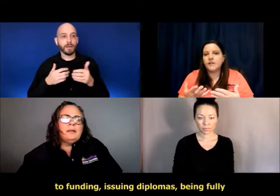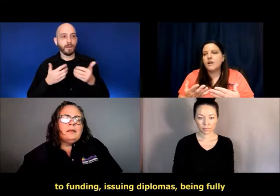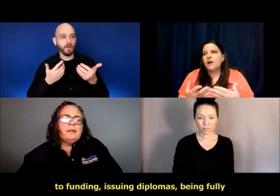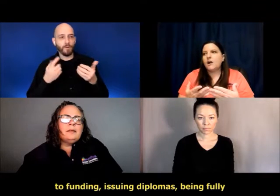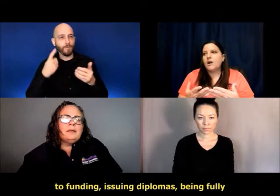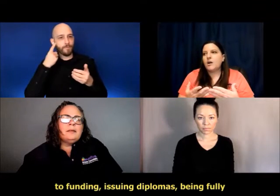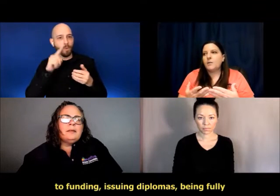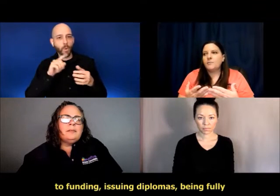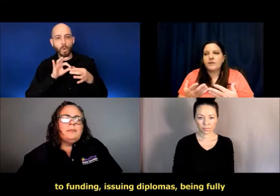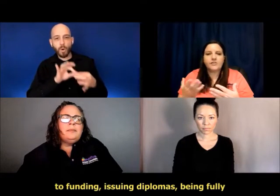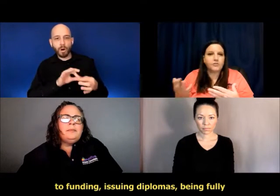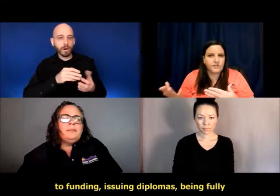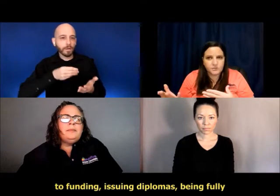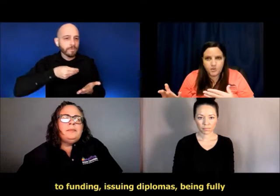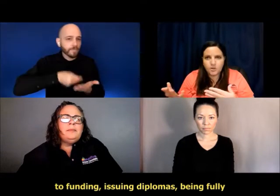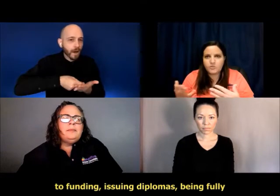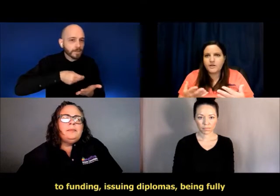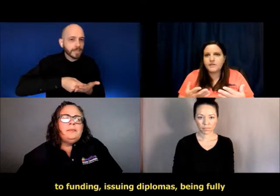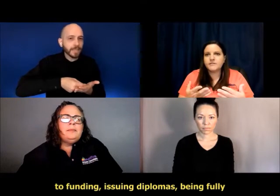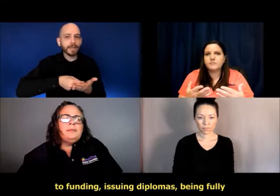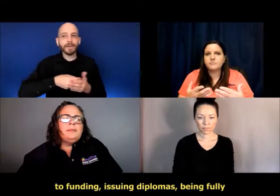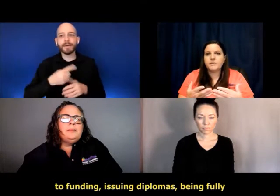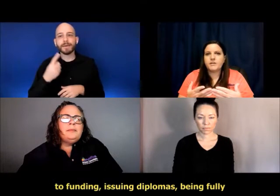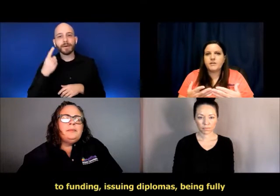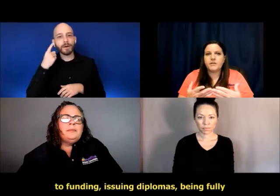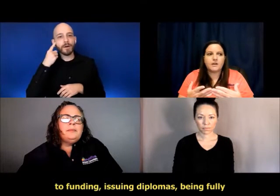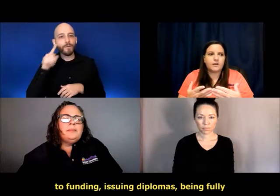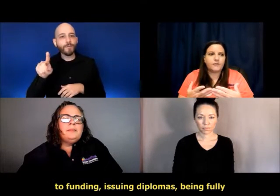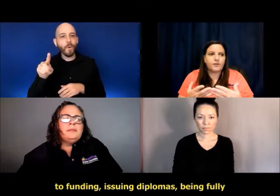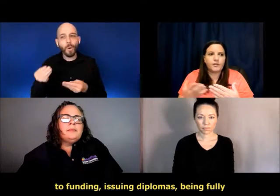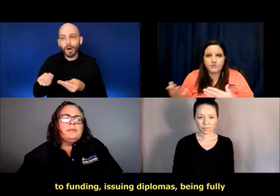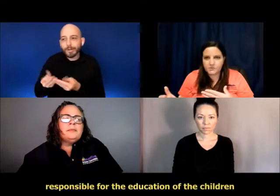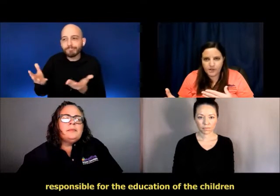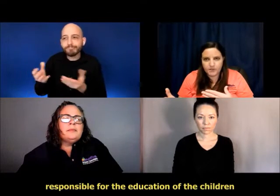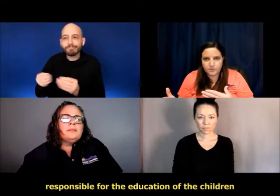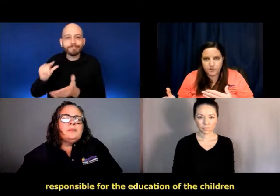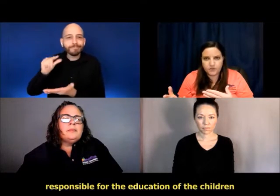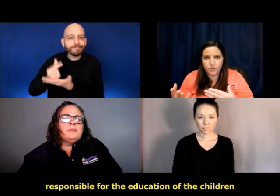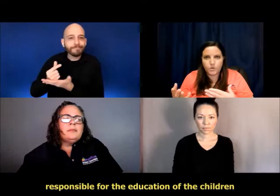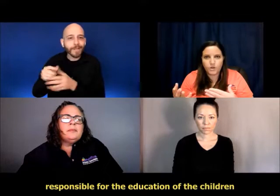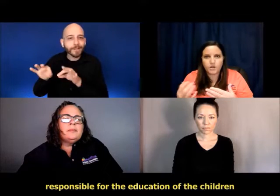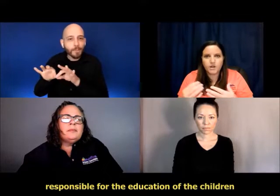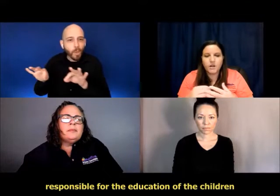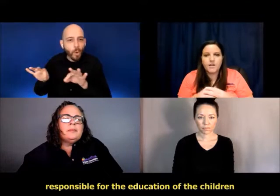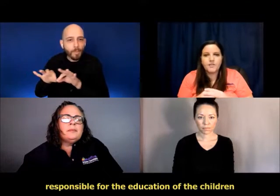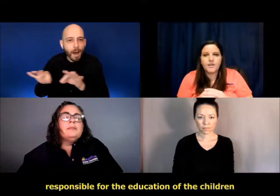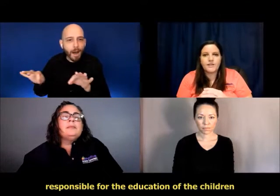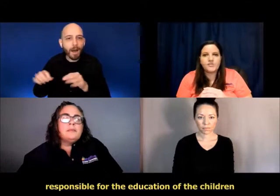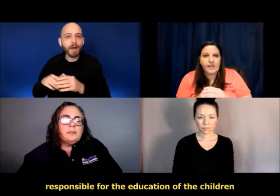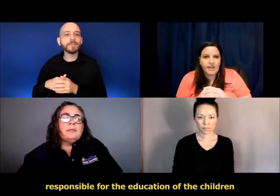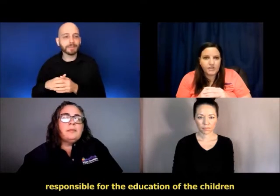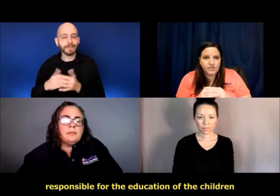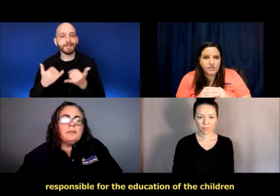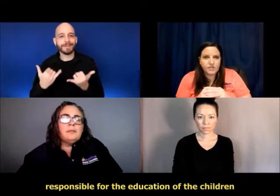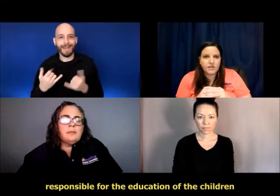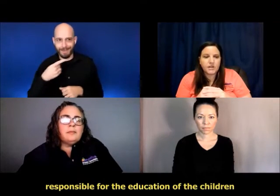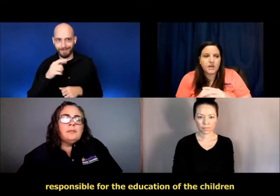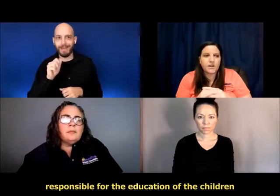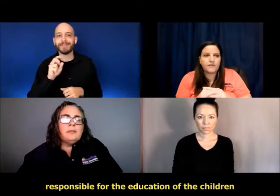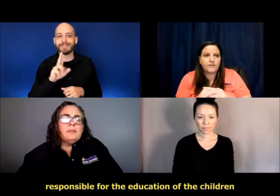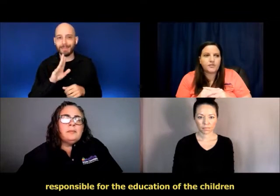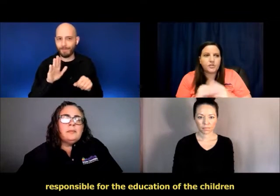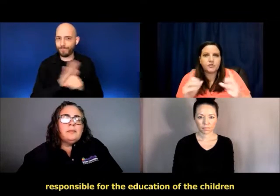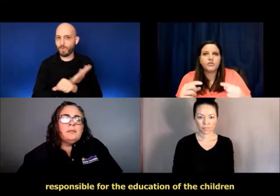funding, issuing diplomas, being fully responsible for the education